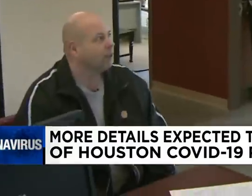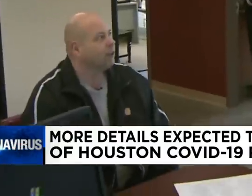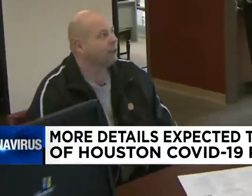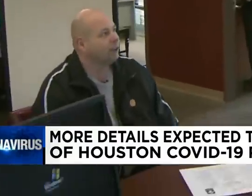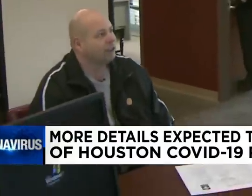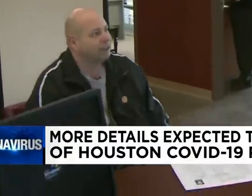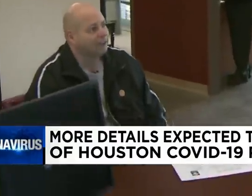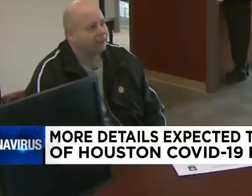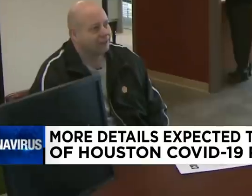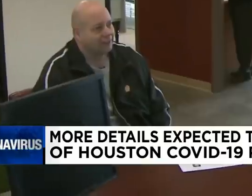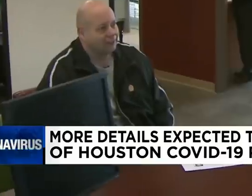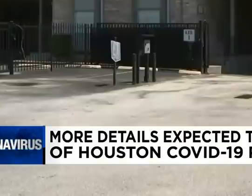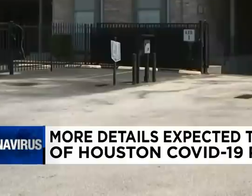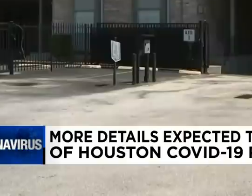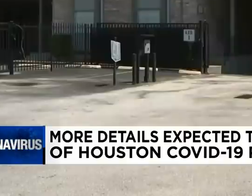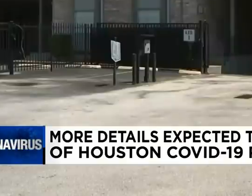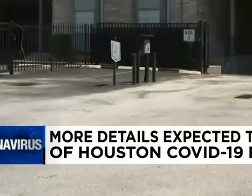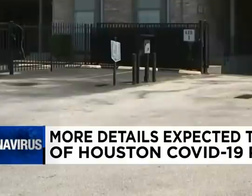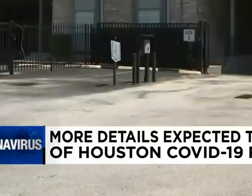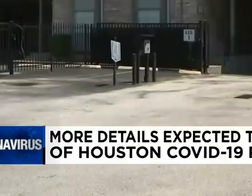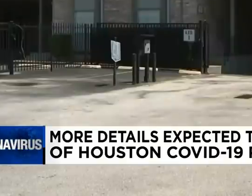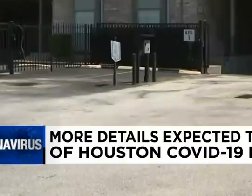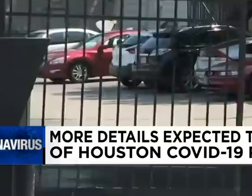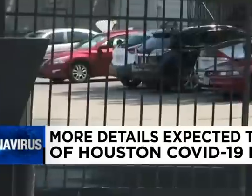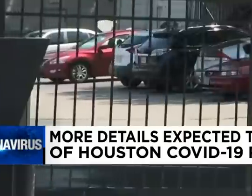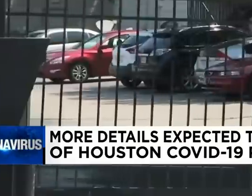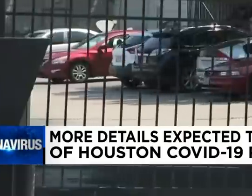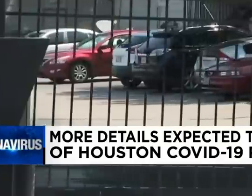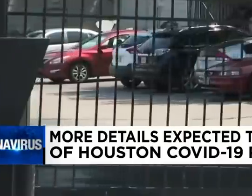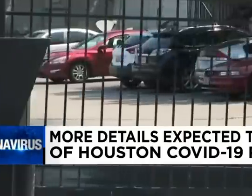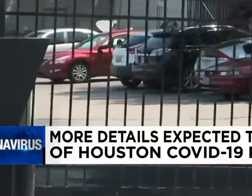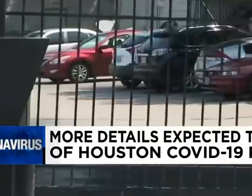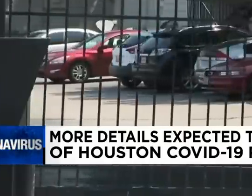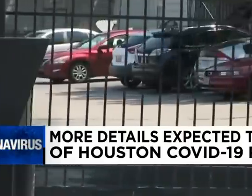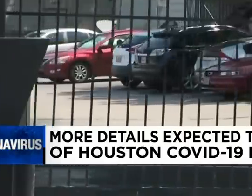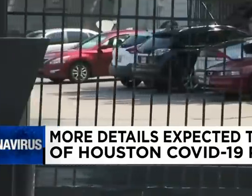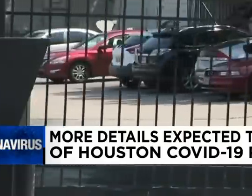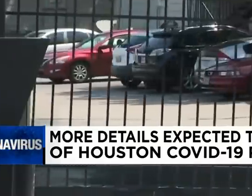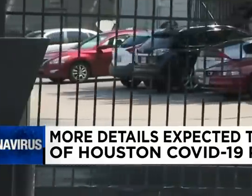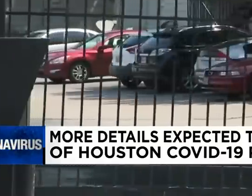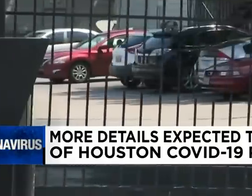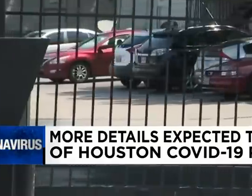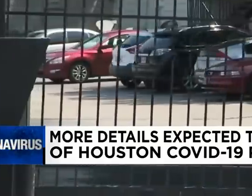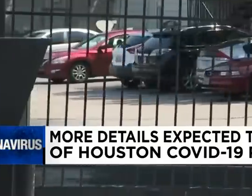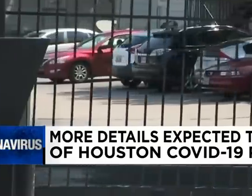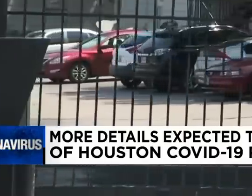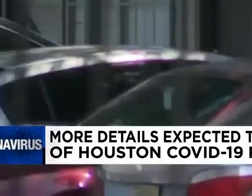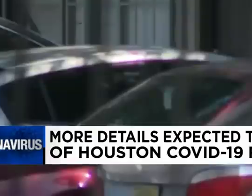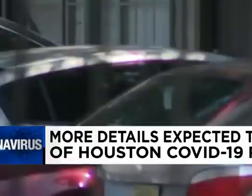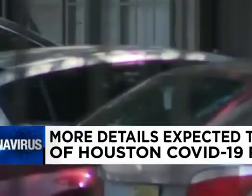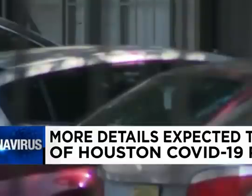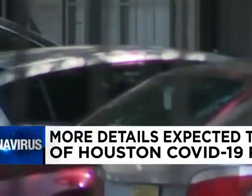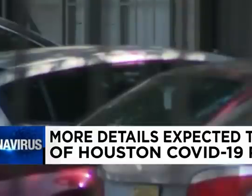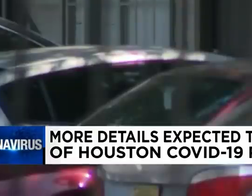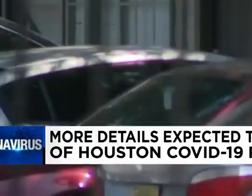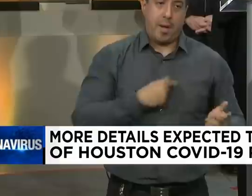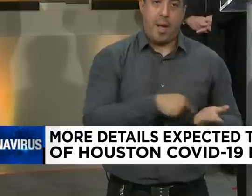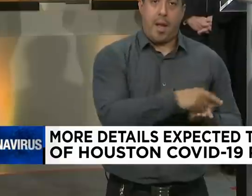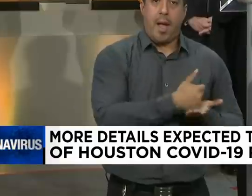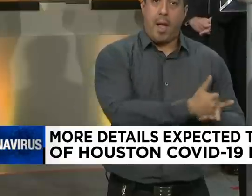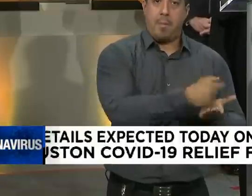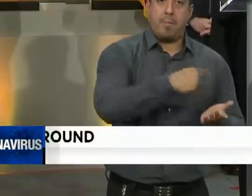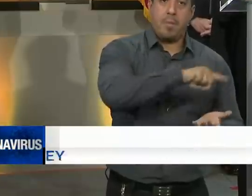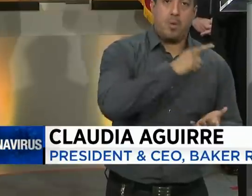eligible for the city's prior relief programs and those who weren't selected for Harris County's financial assistance program. This will